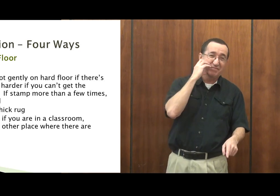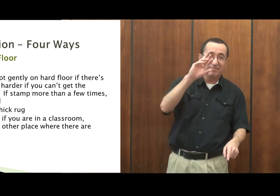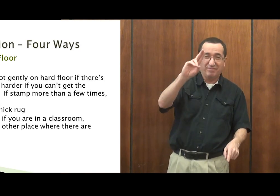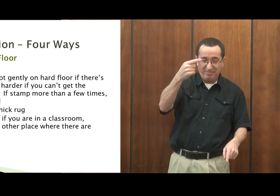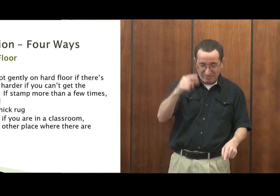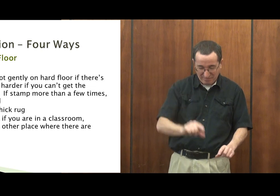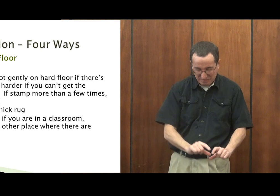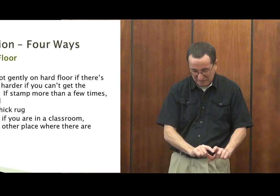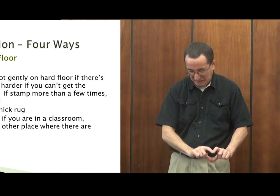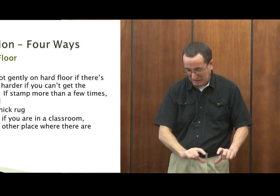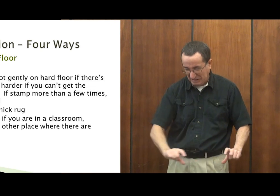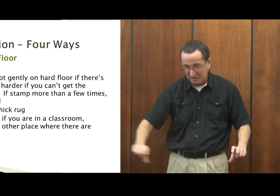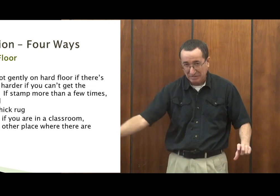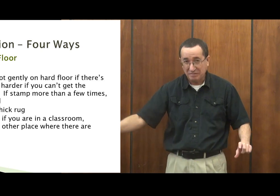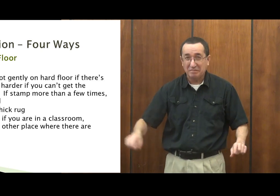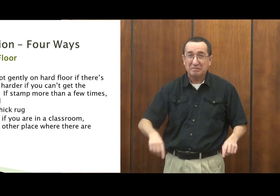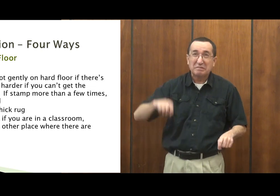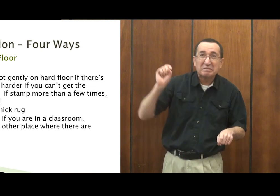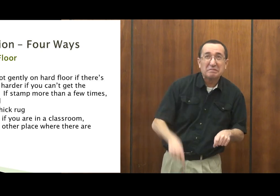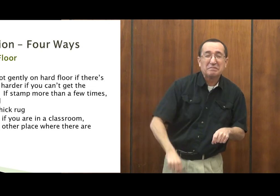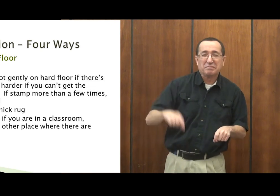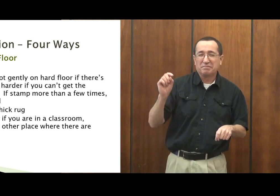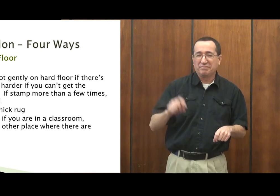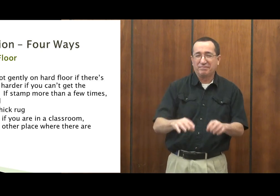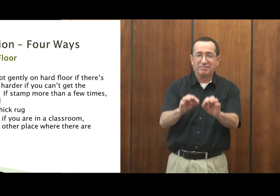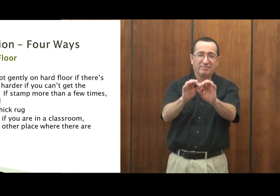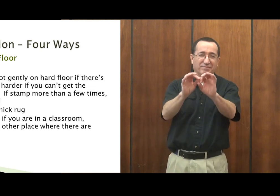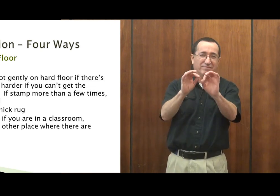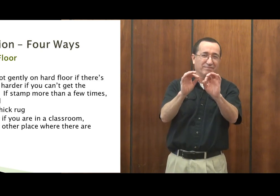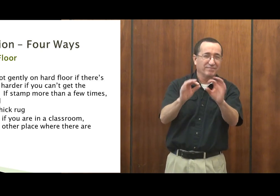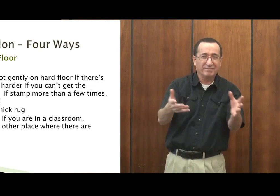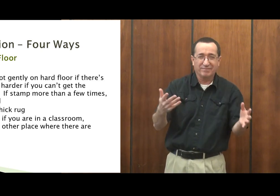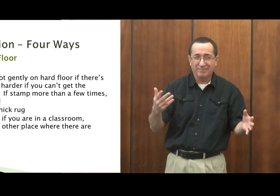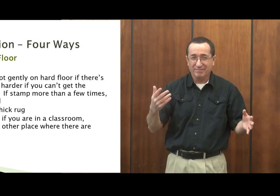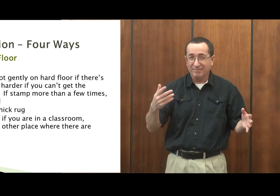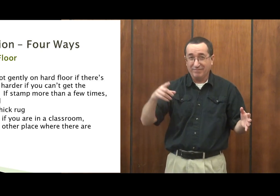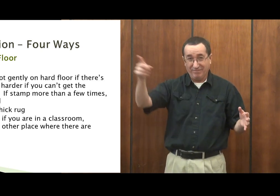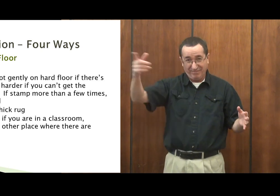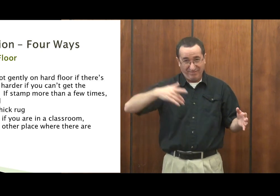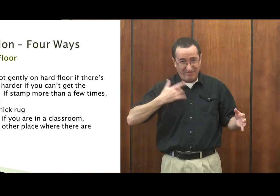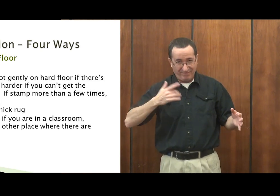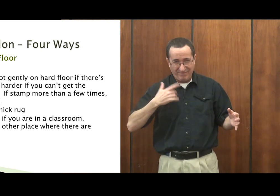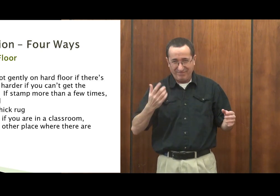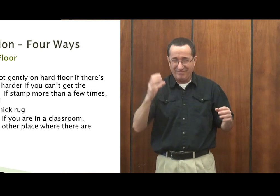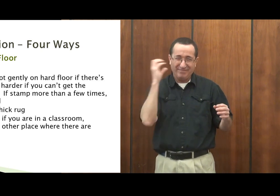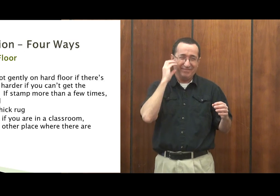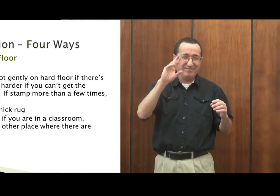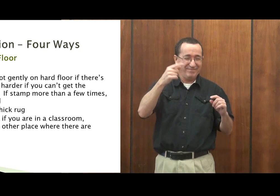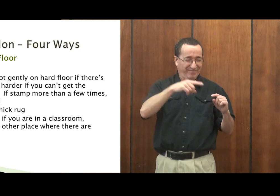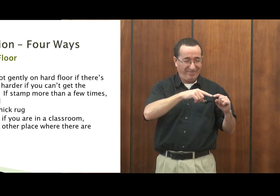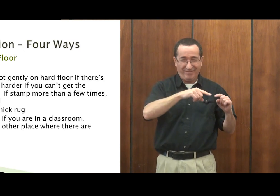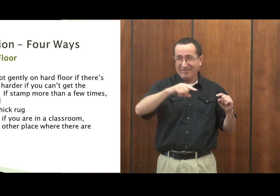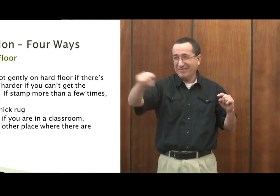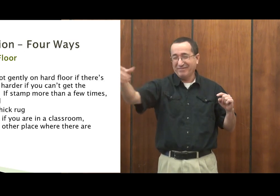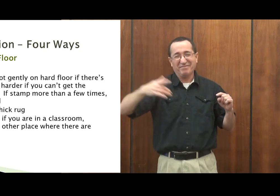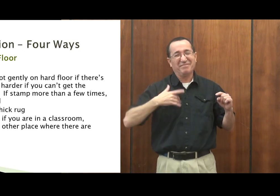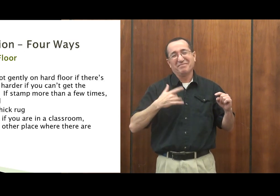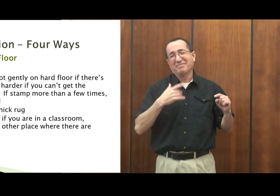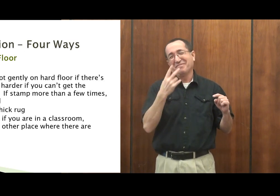If it's a thick carpet and you're trying to stamp on that, it's not going to work. It dulls the vibration. It will